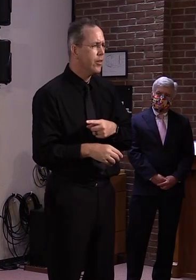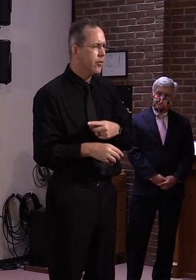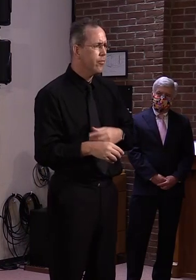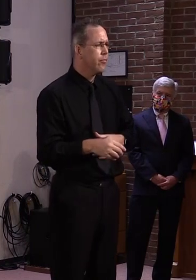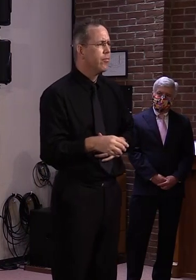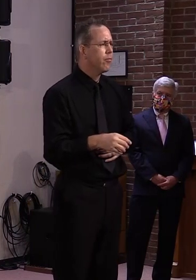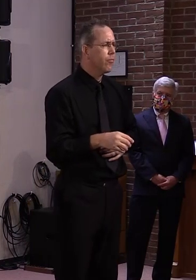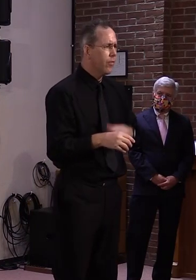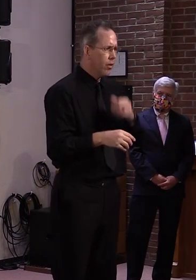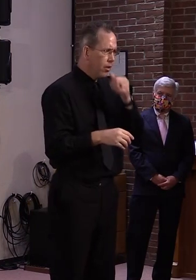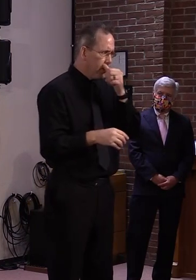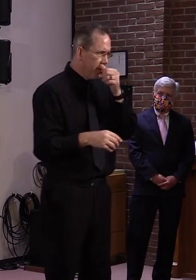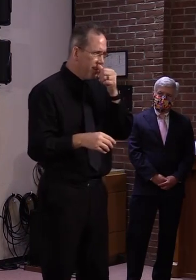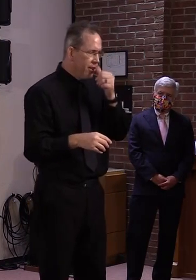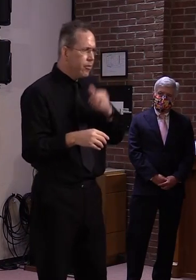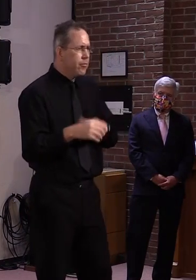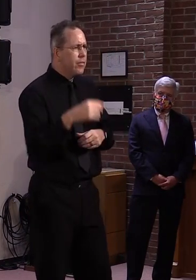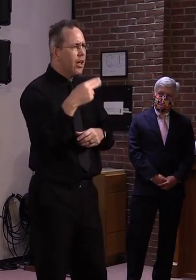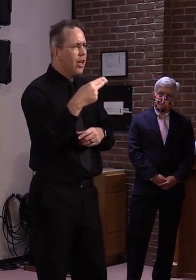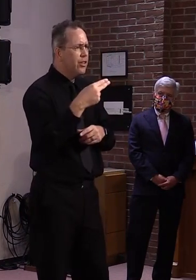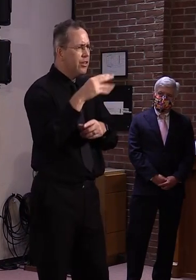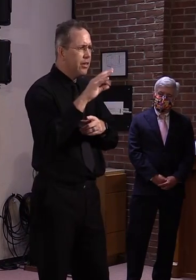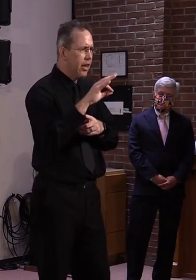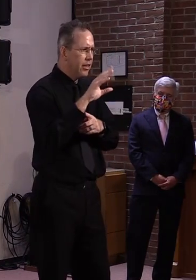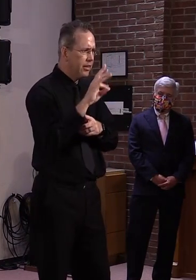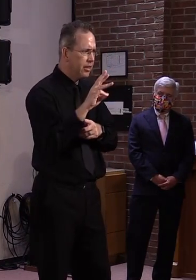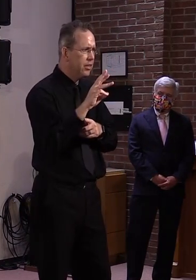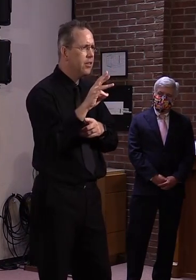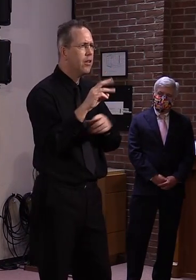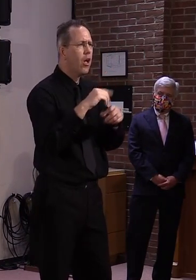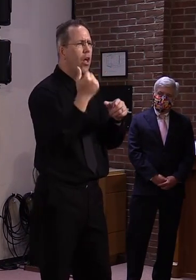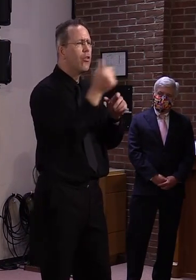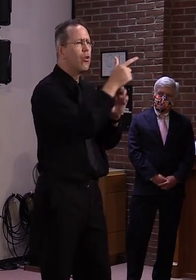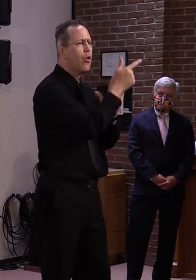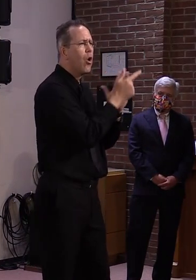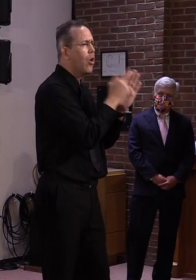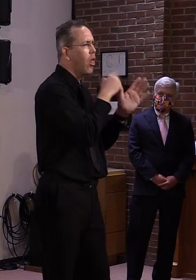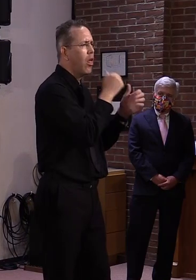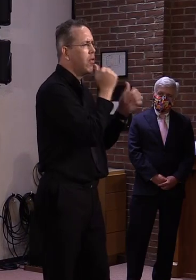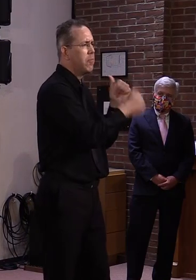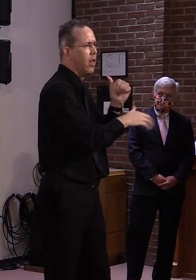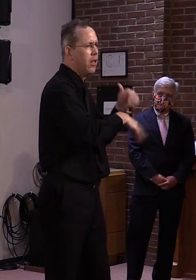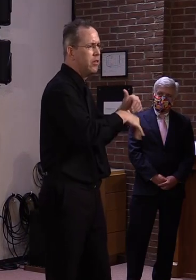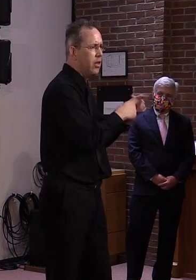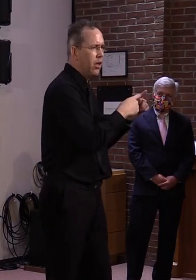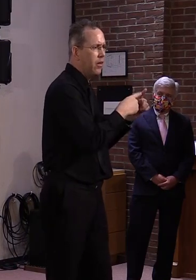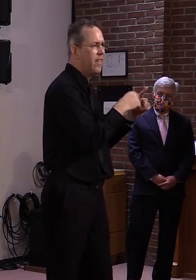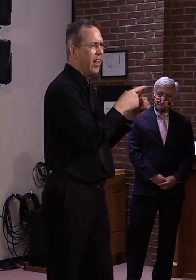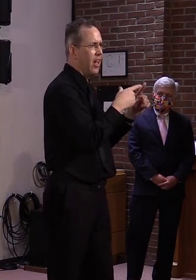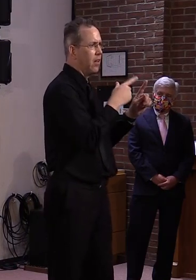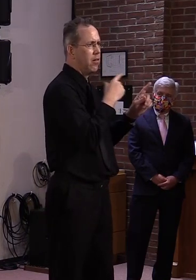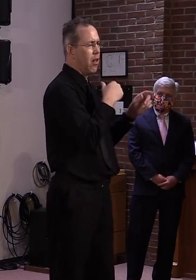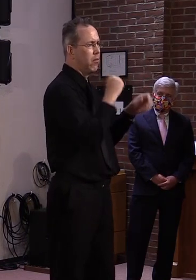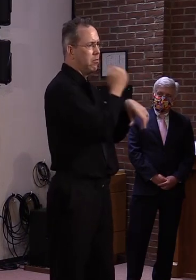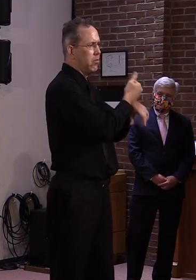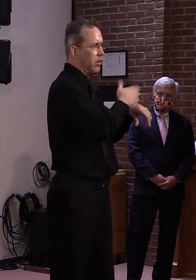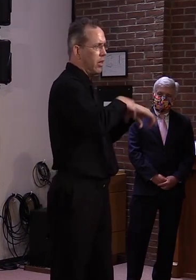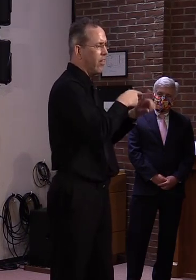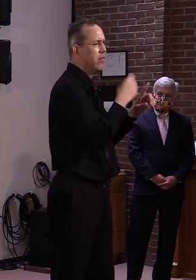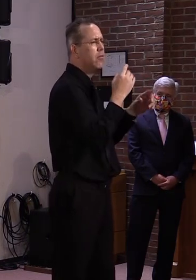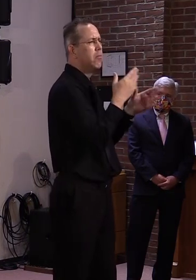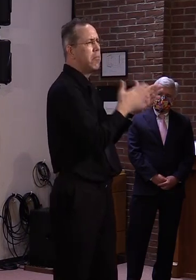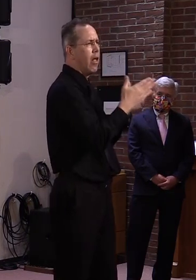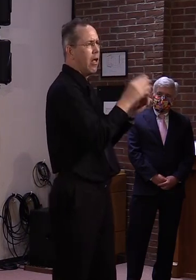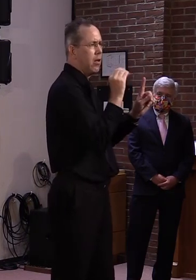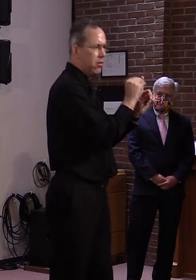It's been very, very challenging to kind of figure out how we do that. Uh, just so that, you know, we were, uh, working full steam